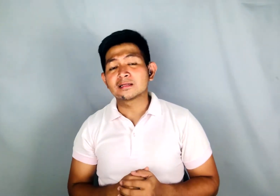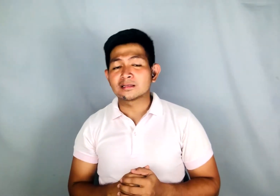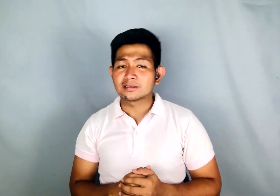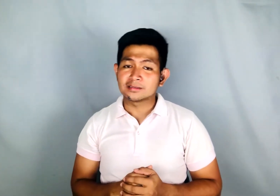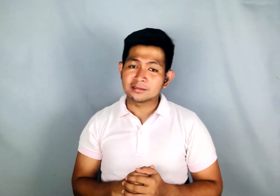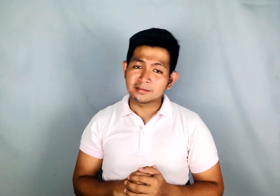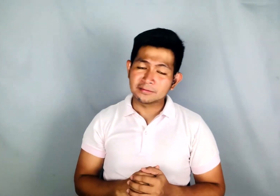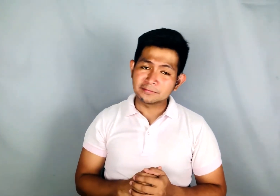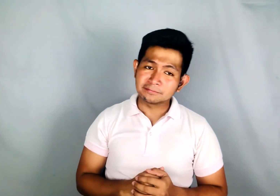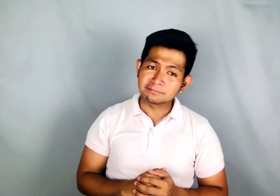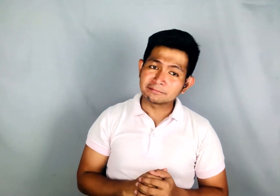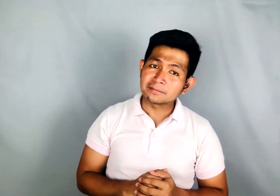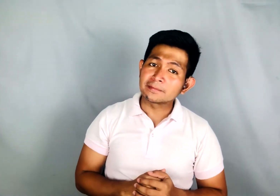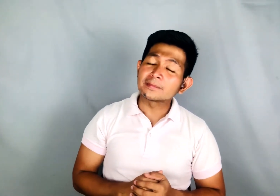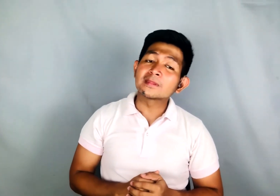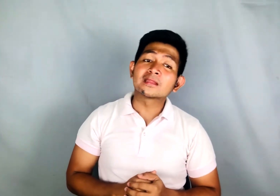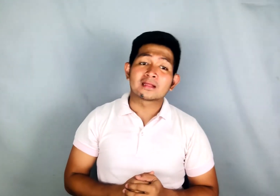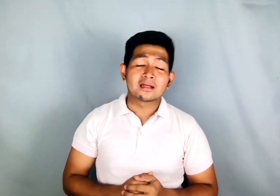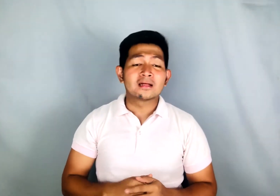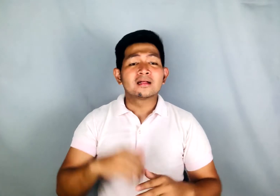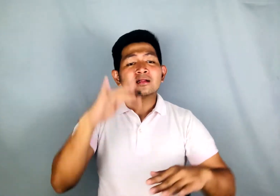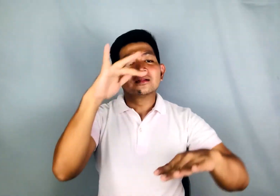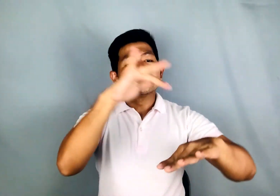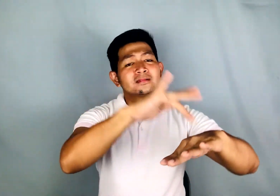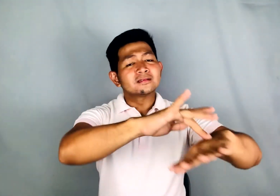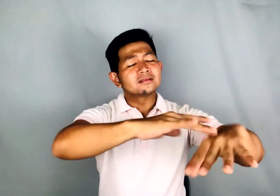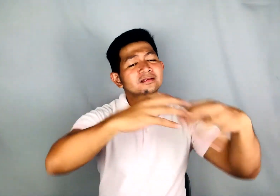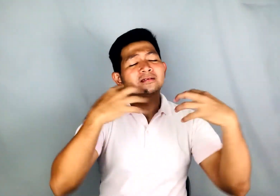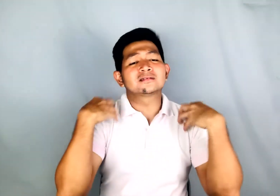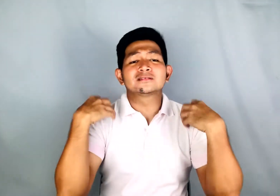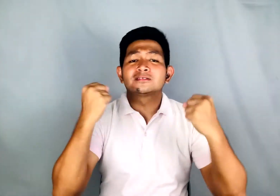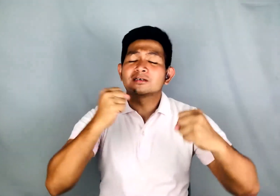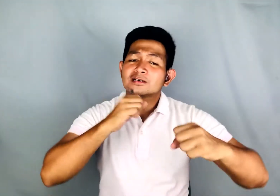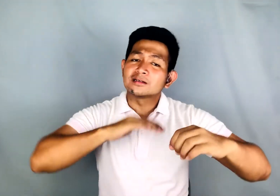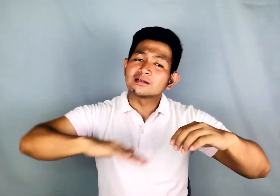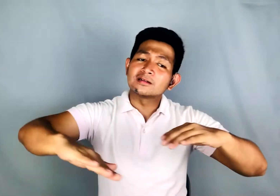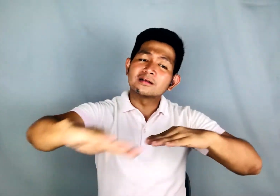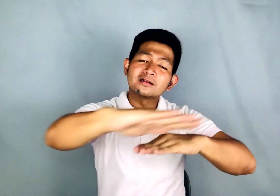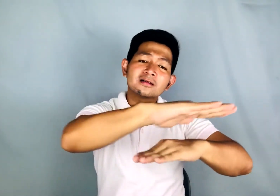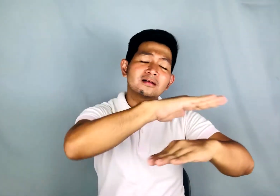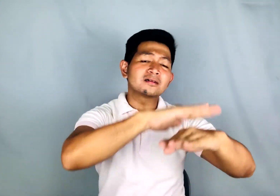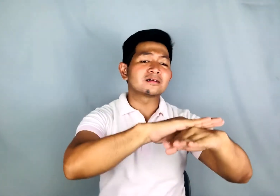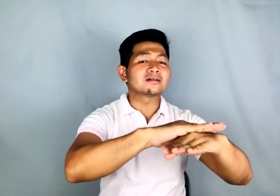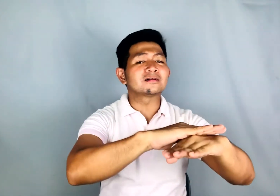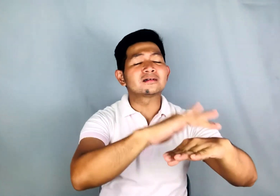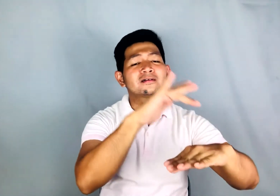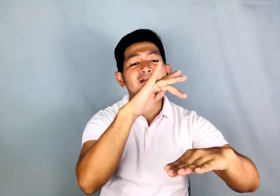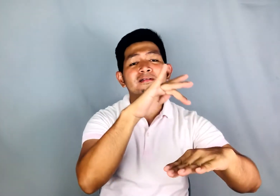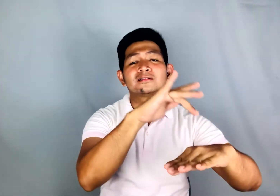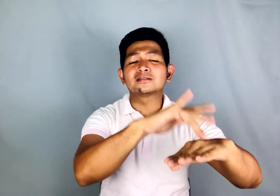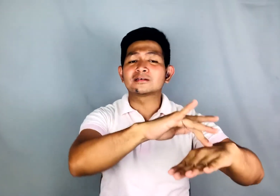Hear our cry and turn our nation back